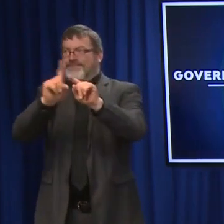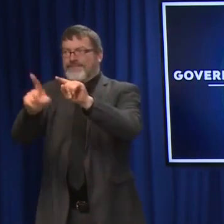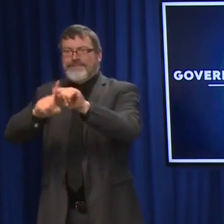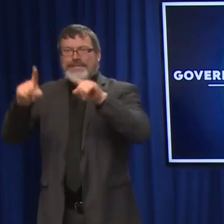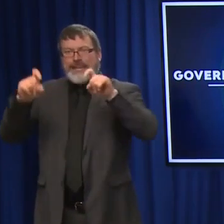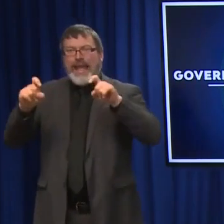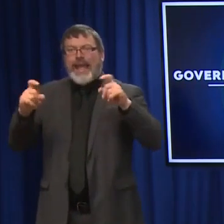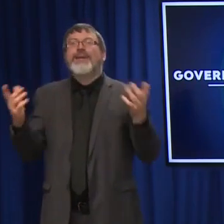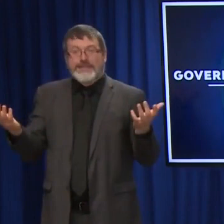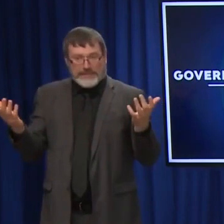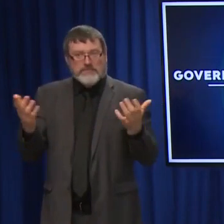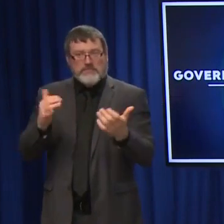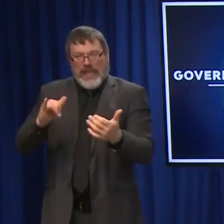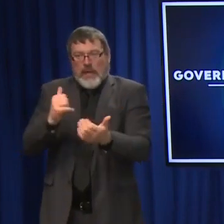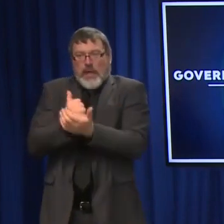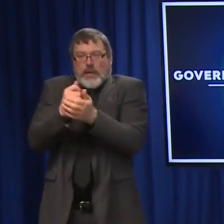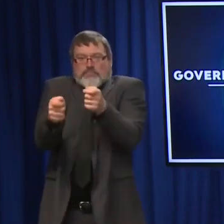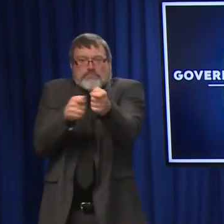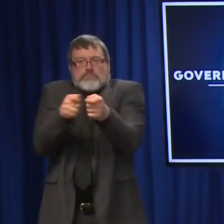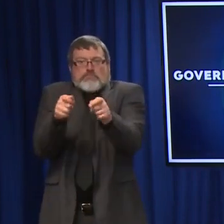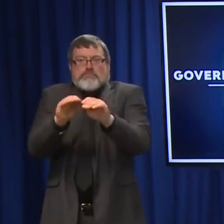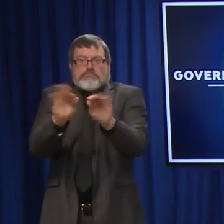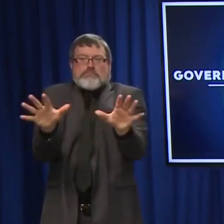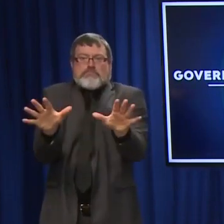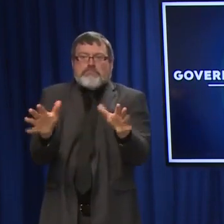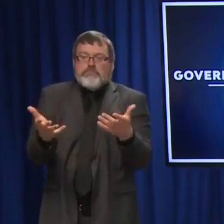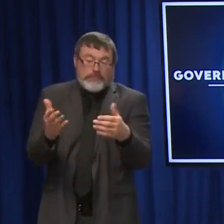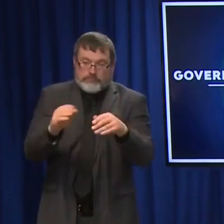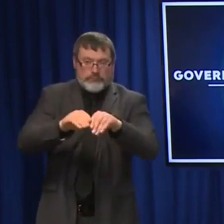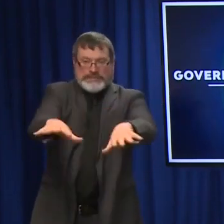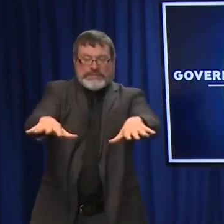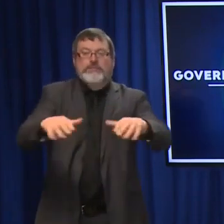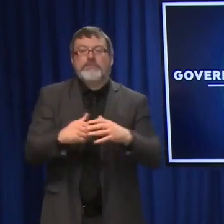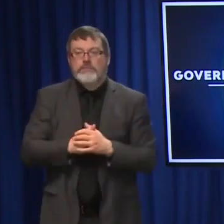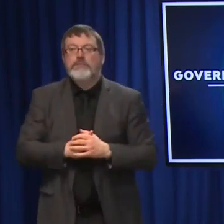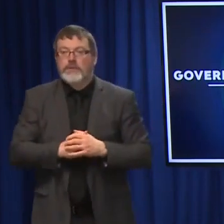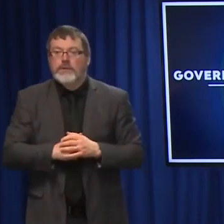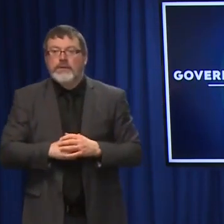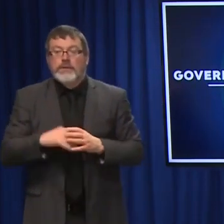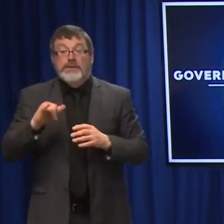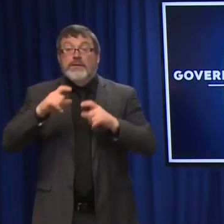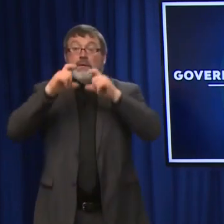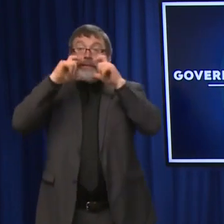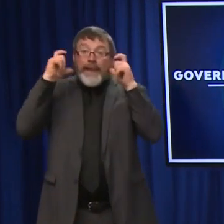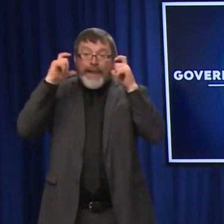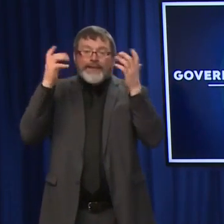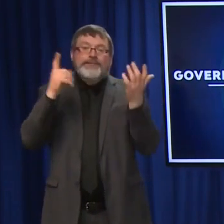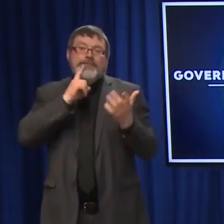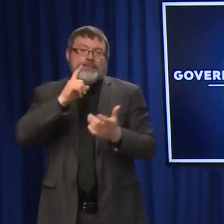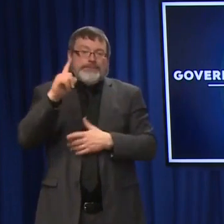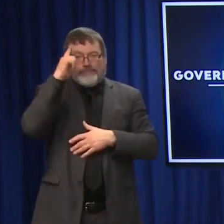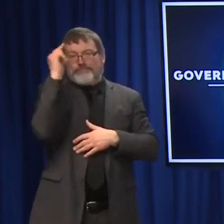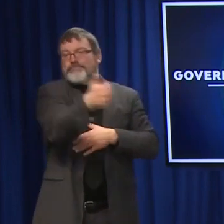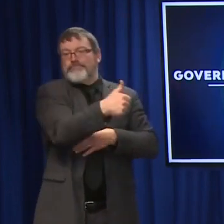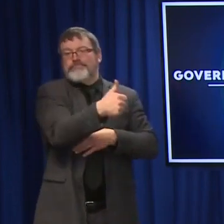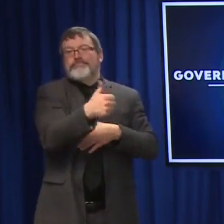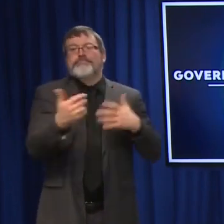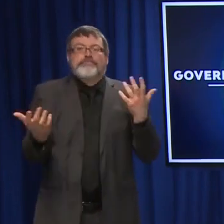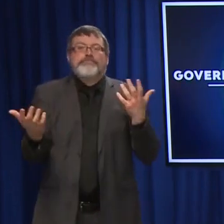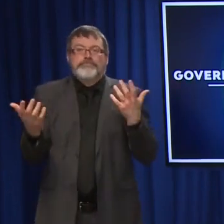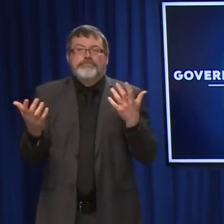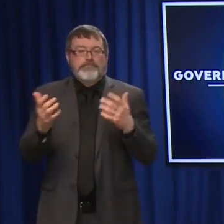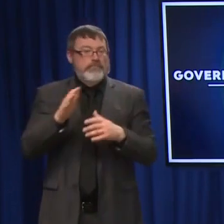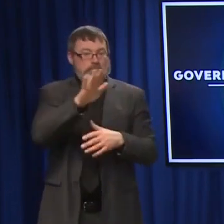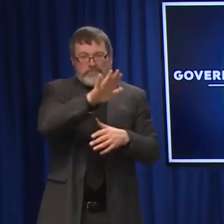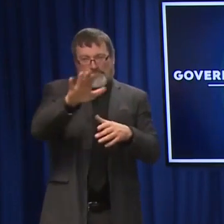of COVID-19. And then finally, regarding masks, you asked about masks. That's going to depend upon individual circumstances. Certainly, if